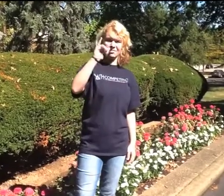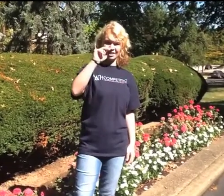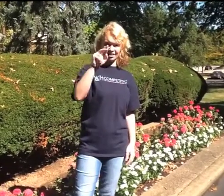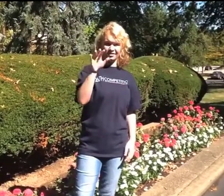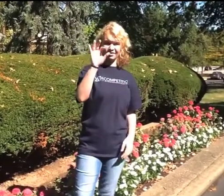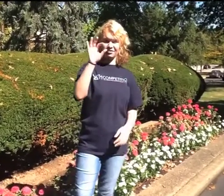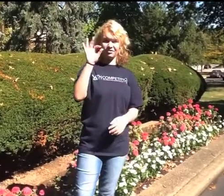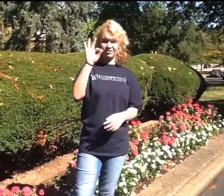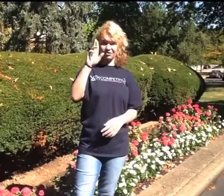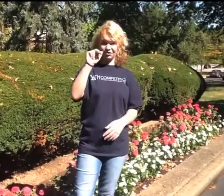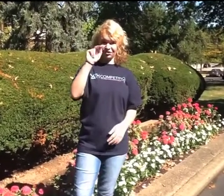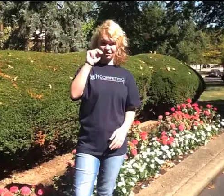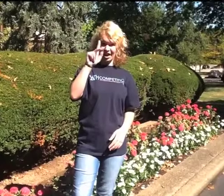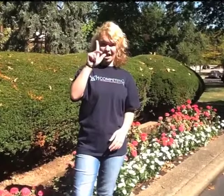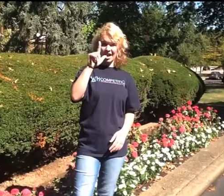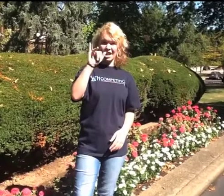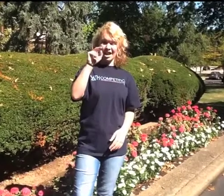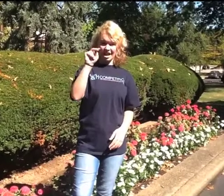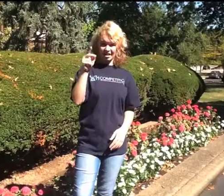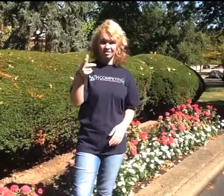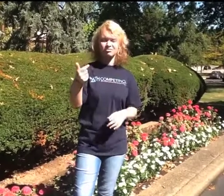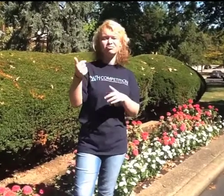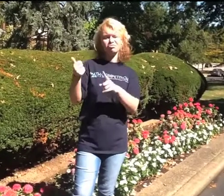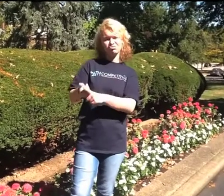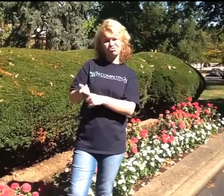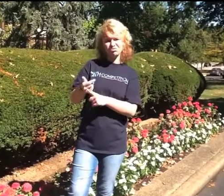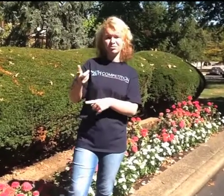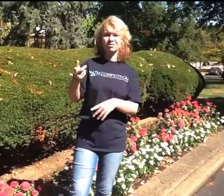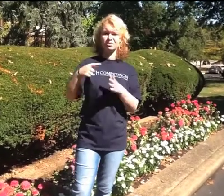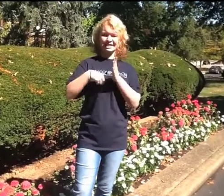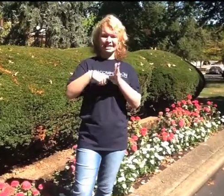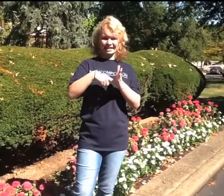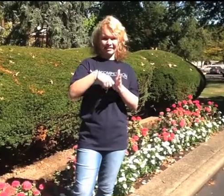Benjamin Franklin served as a delegate in the Philadelphia Convention.